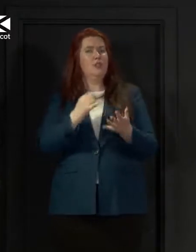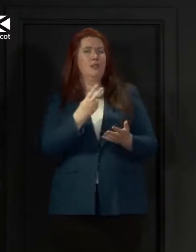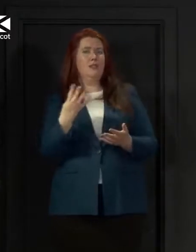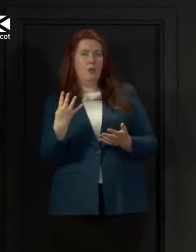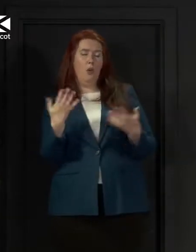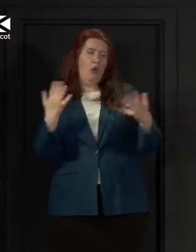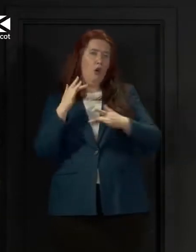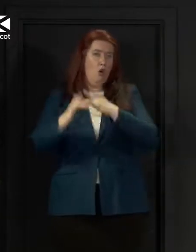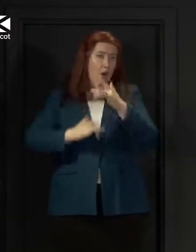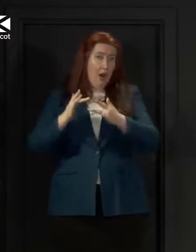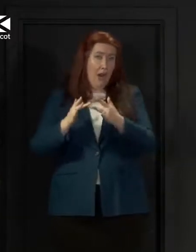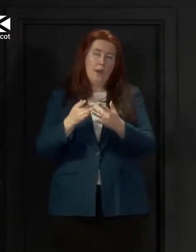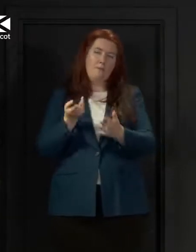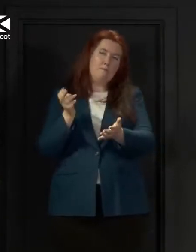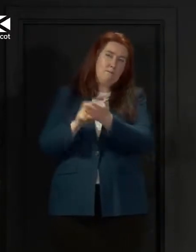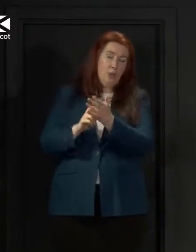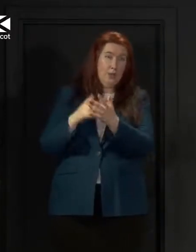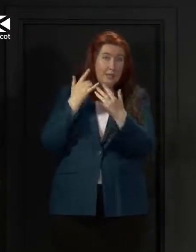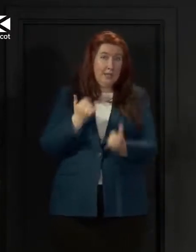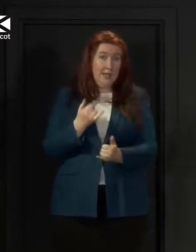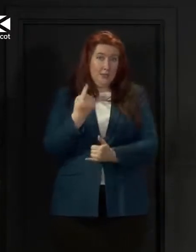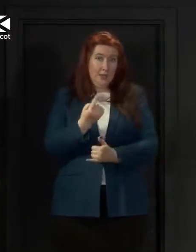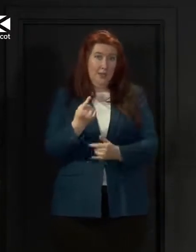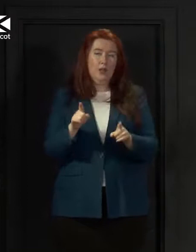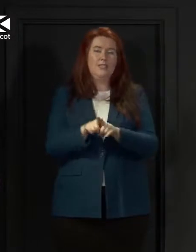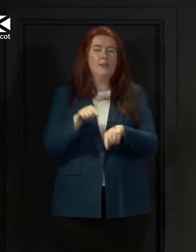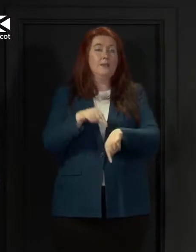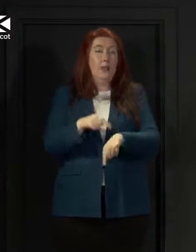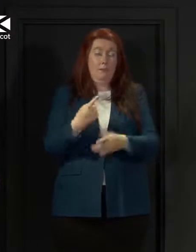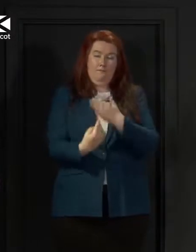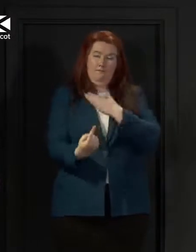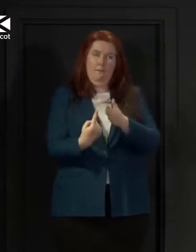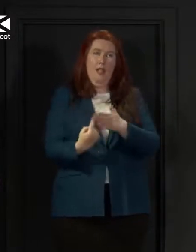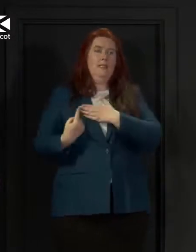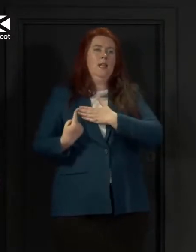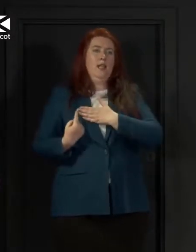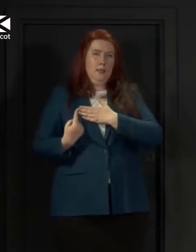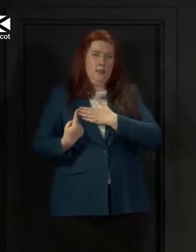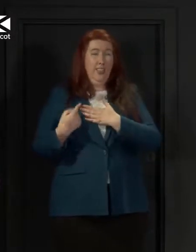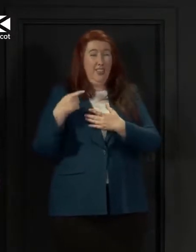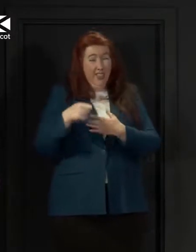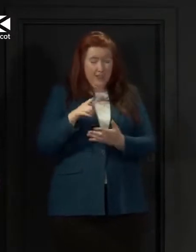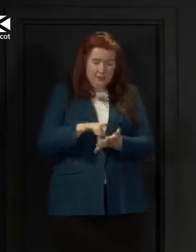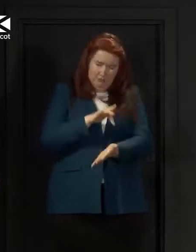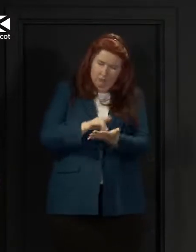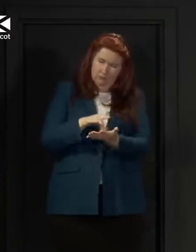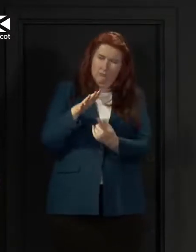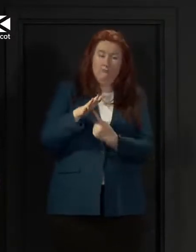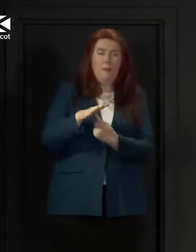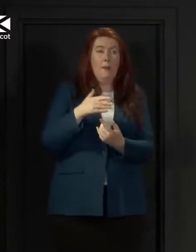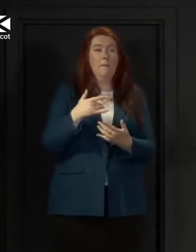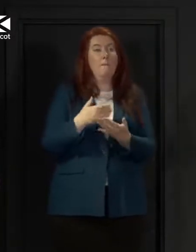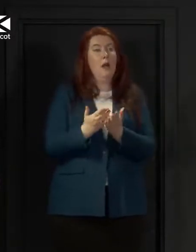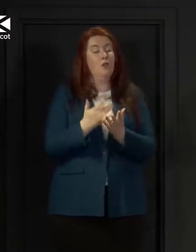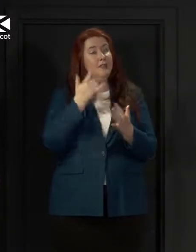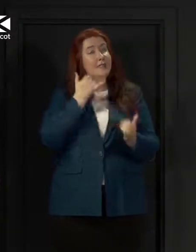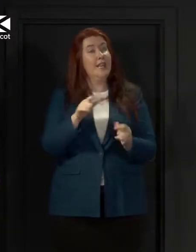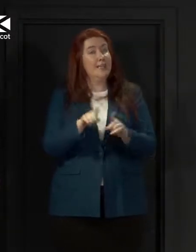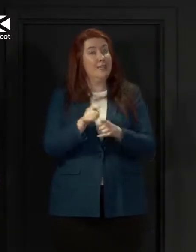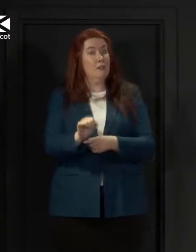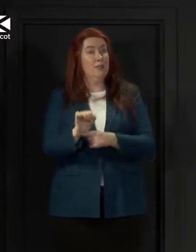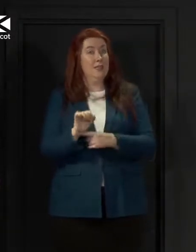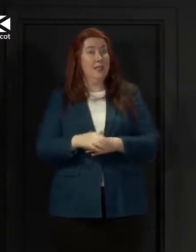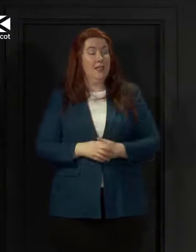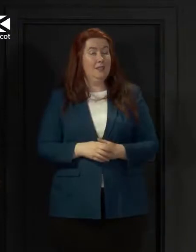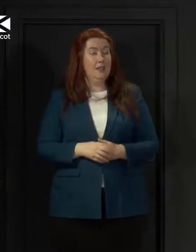to book a test and at the same time isolate that is central part of test and protect as the care